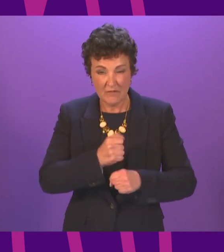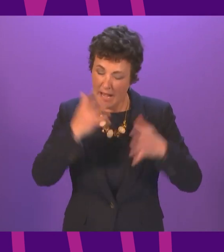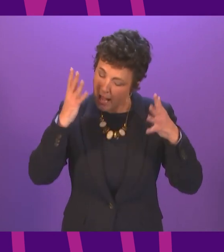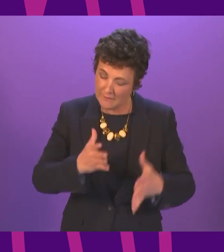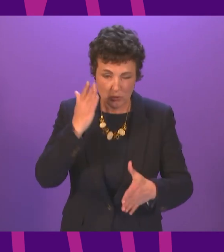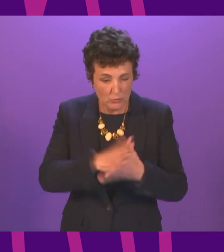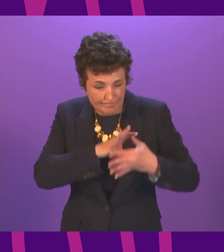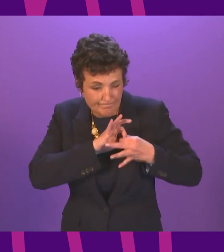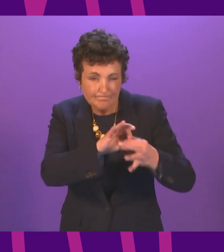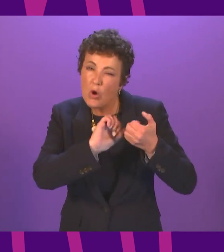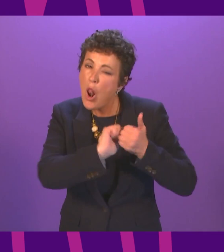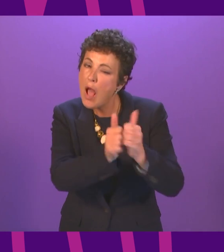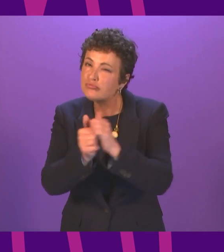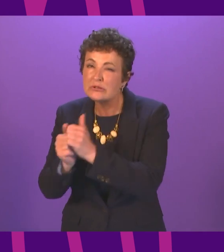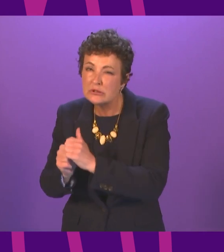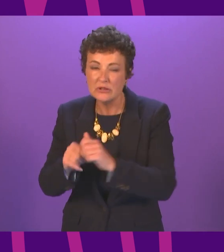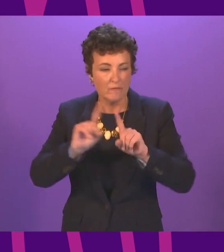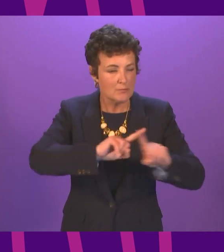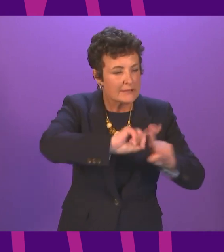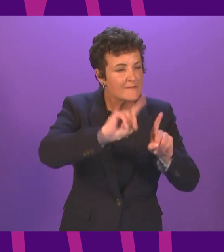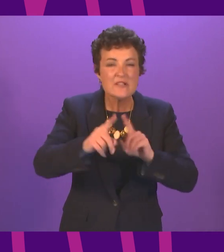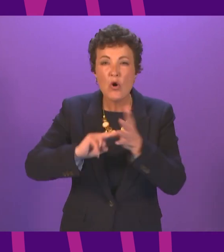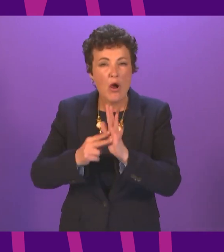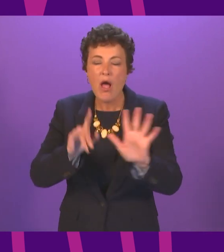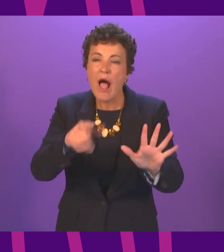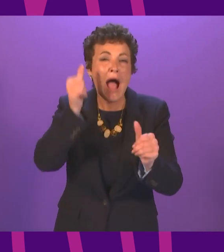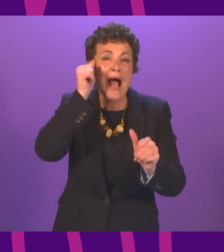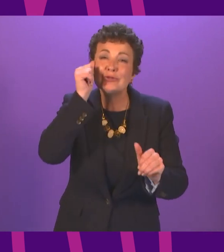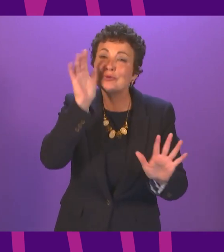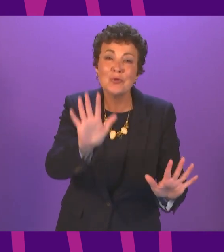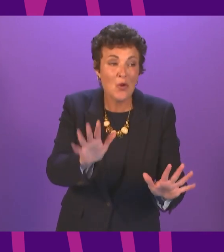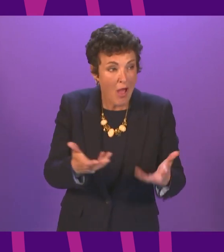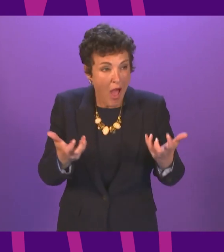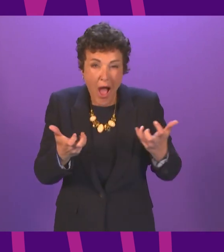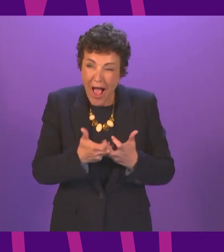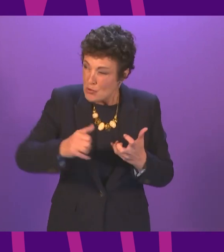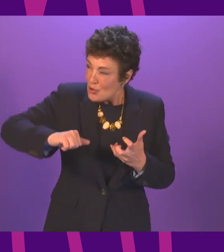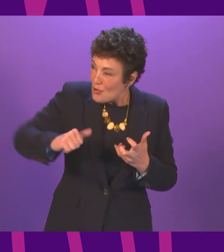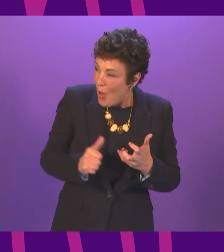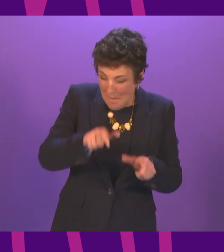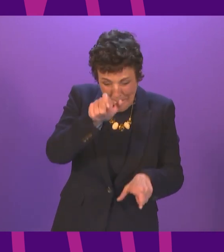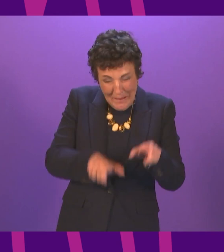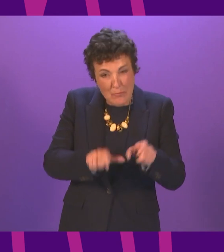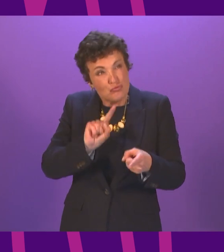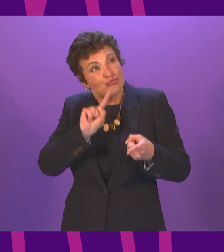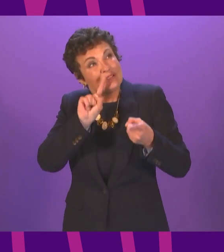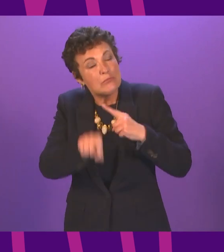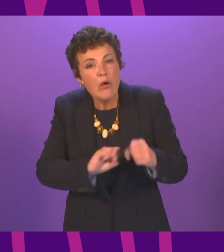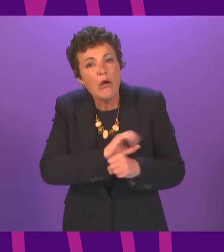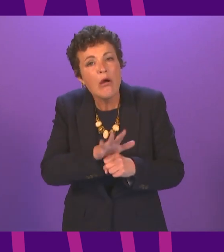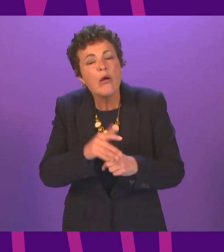sectoral boundaries, I am conscious of the inspiration that can be derived from the way Scotland has responded to the pandemic up to this point.